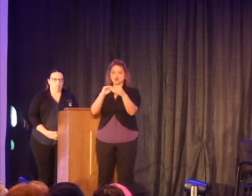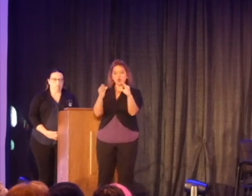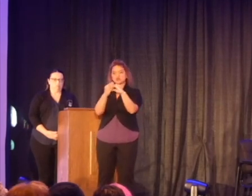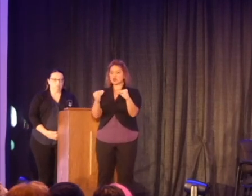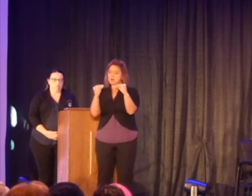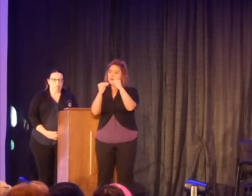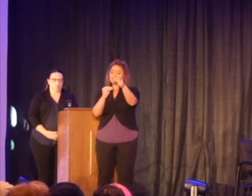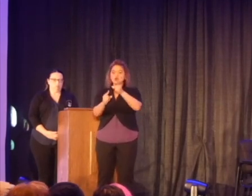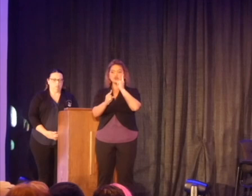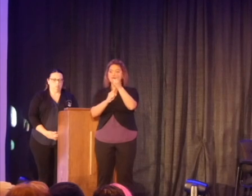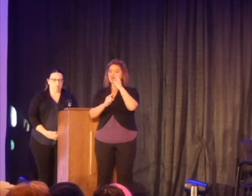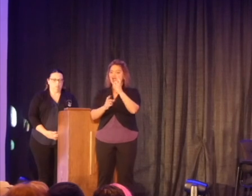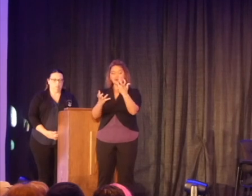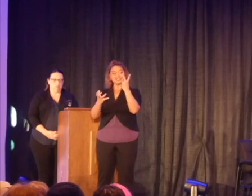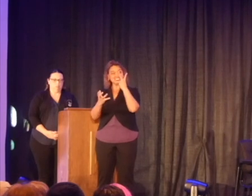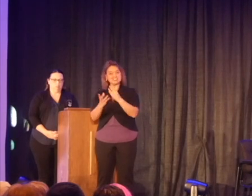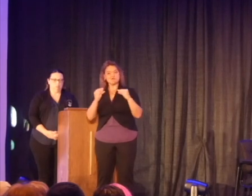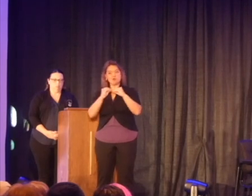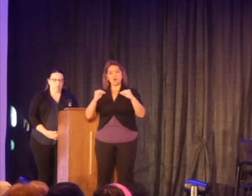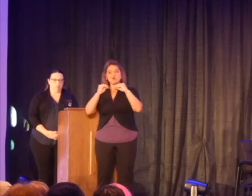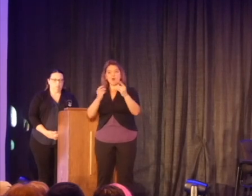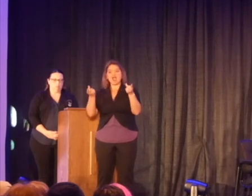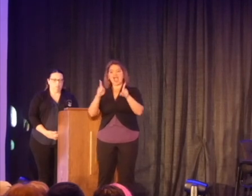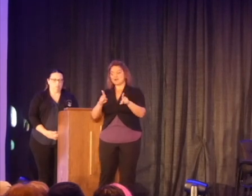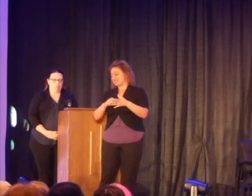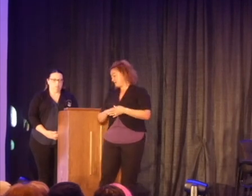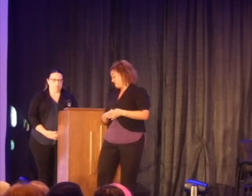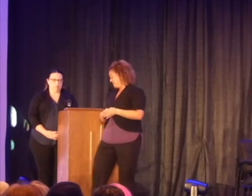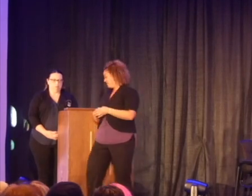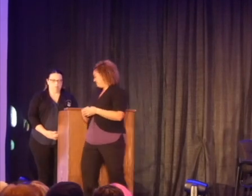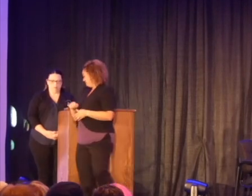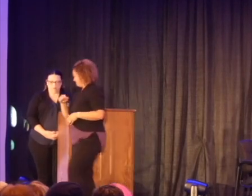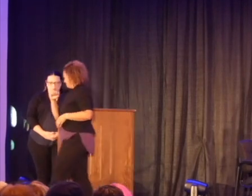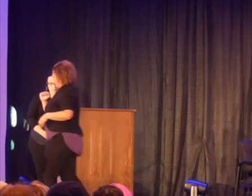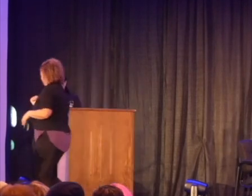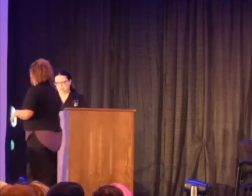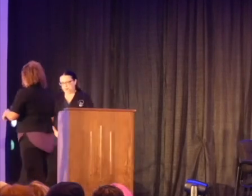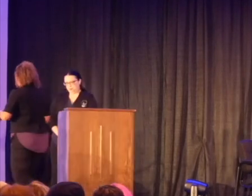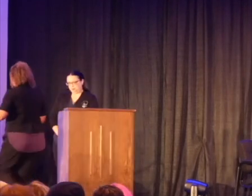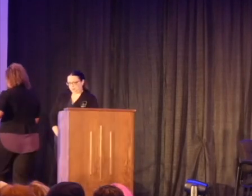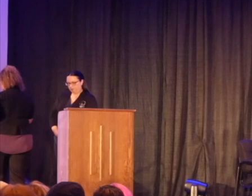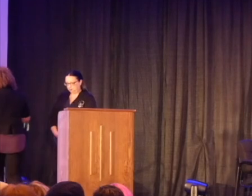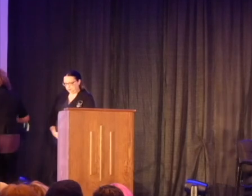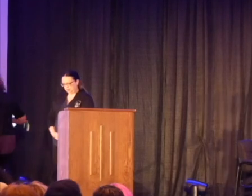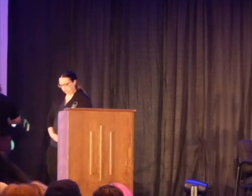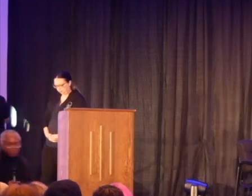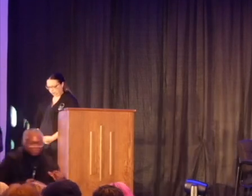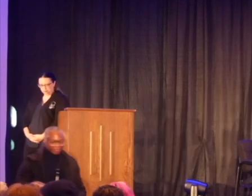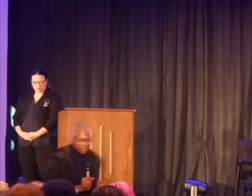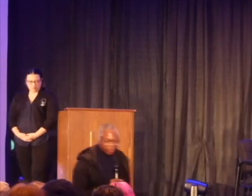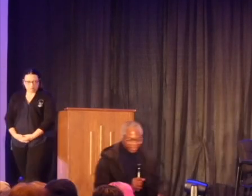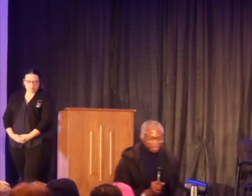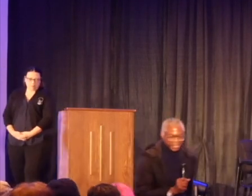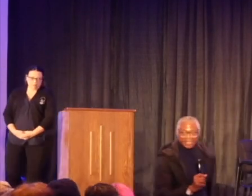more of those moments. I want to see more and more of that. Yeah. Yeah. This, look, go ahead. Here I